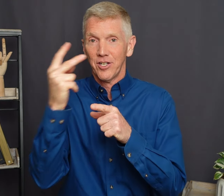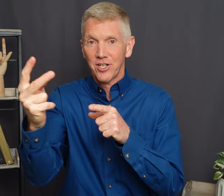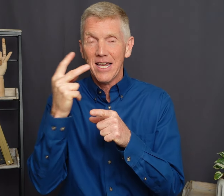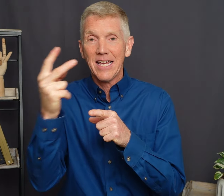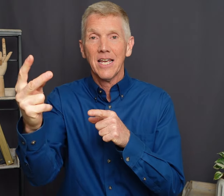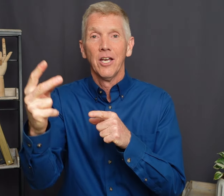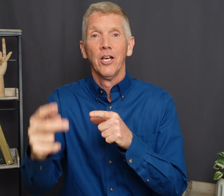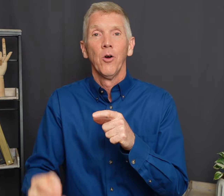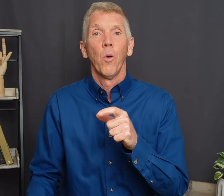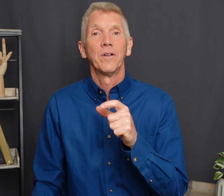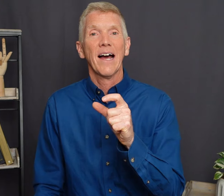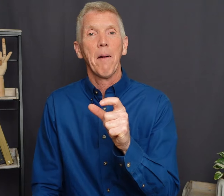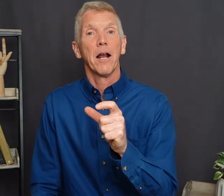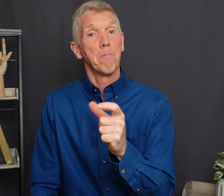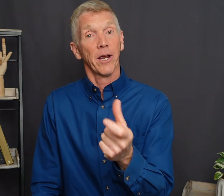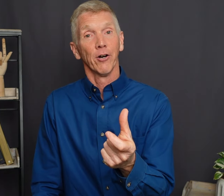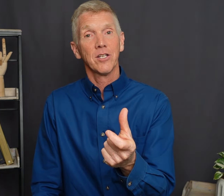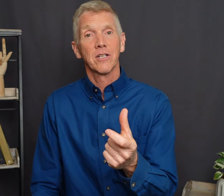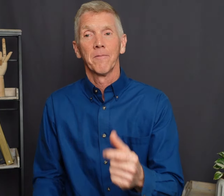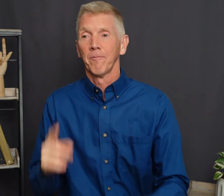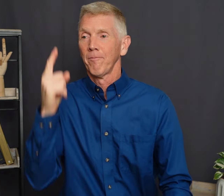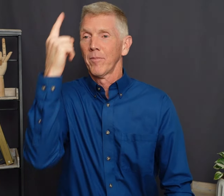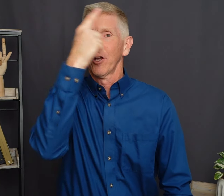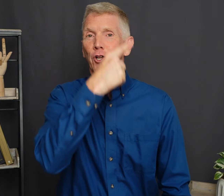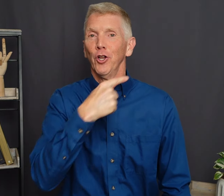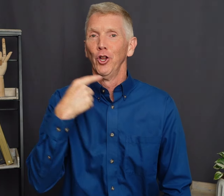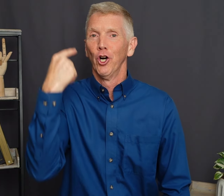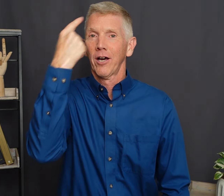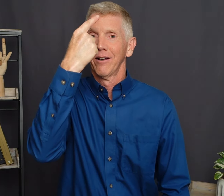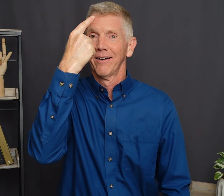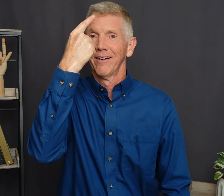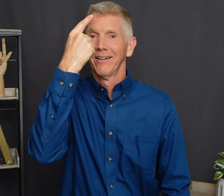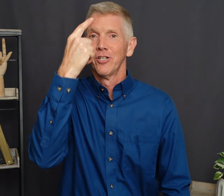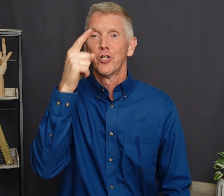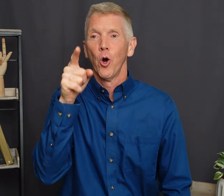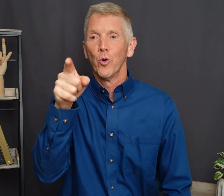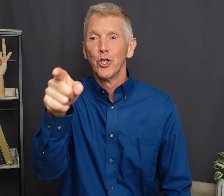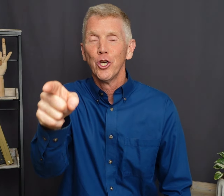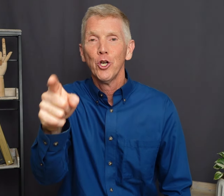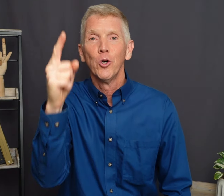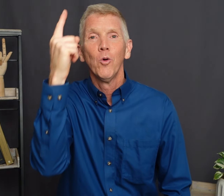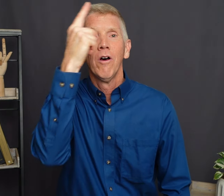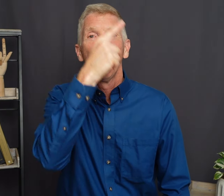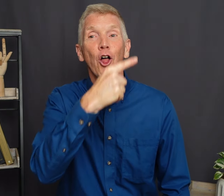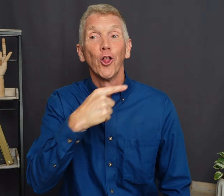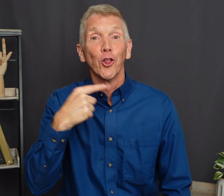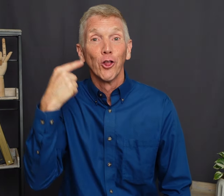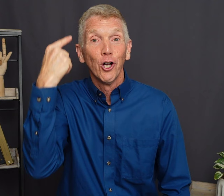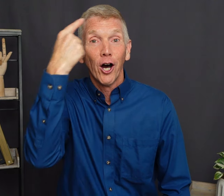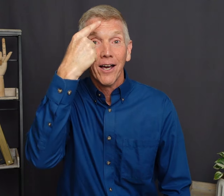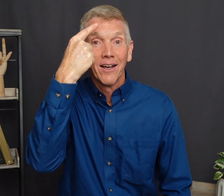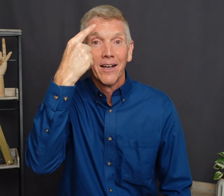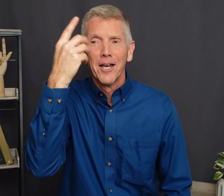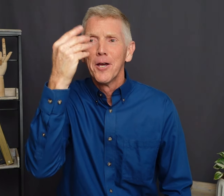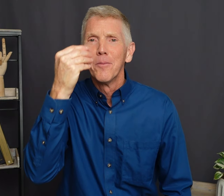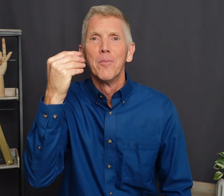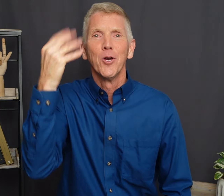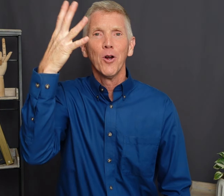see, when we talk about appearance Look, so you look beautiful